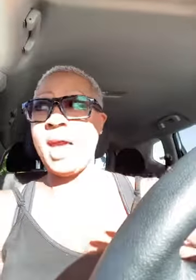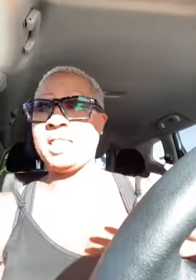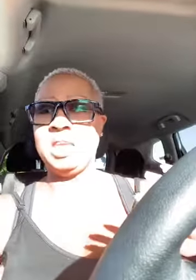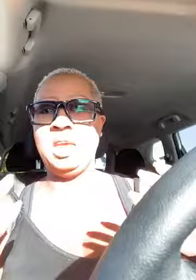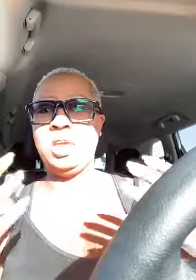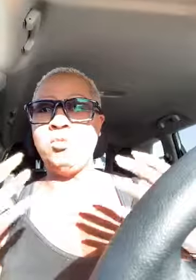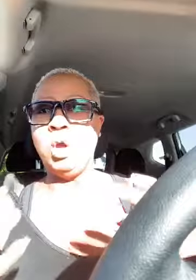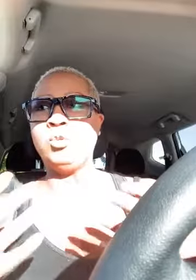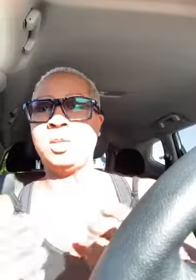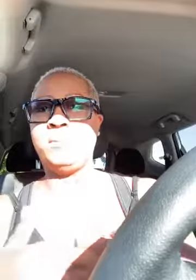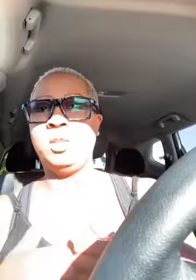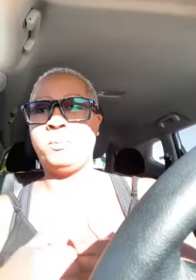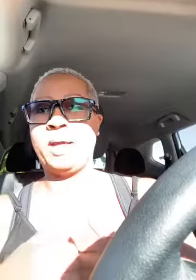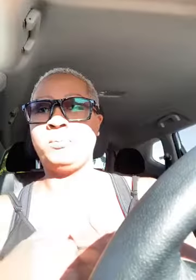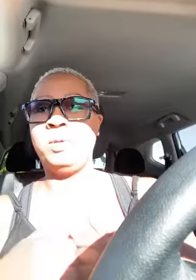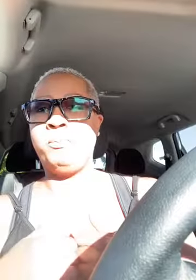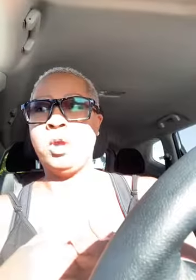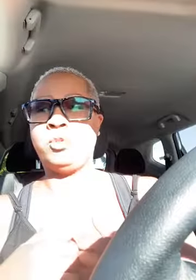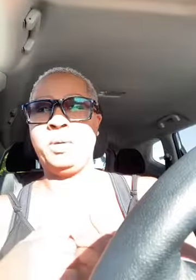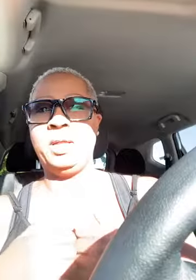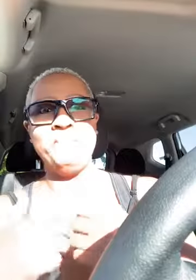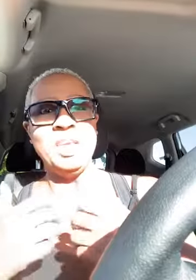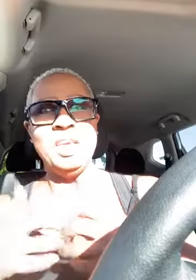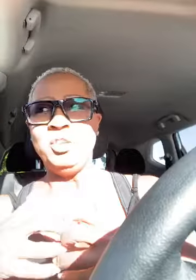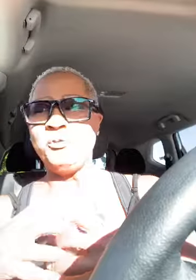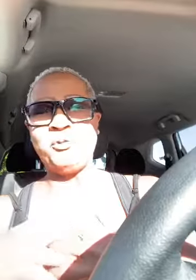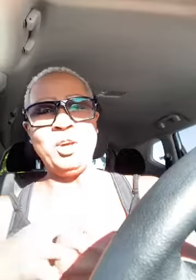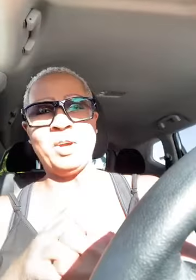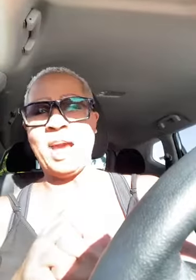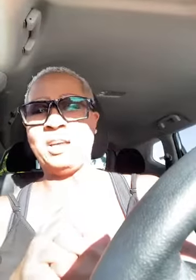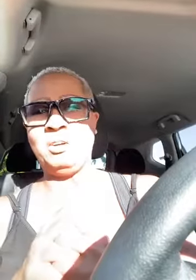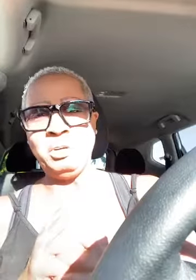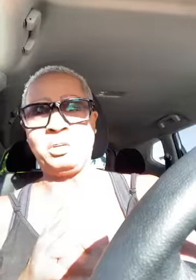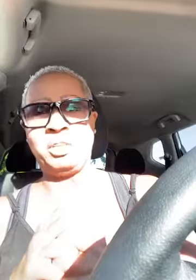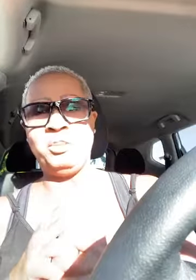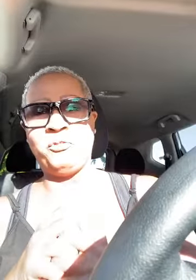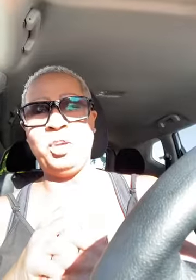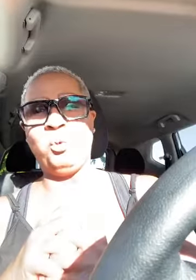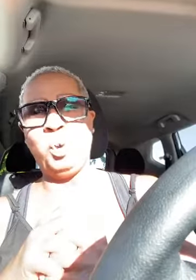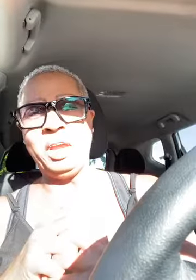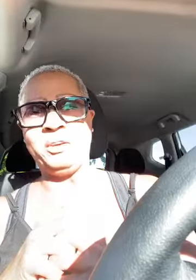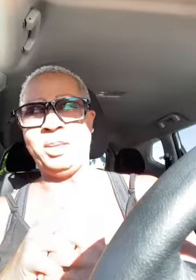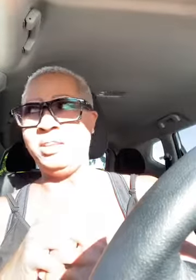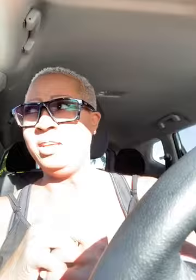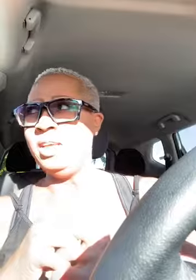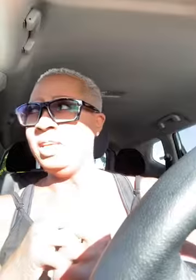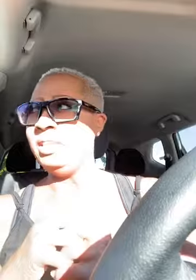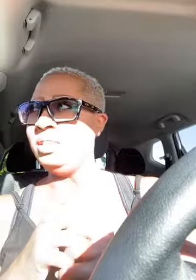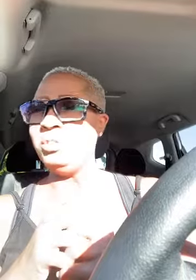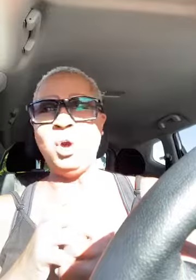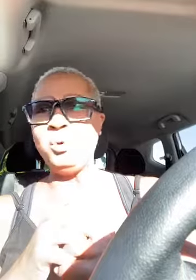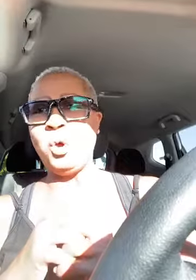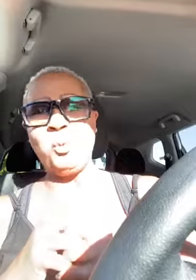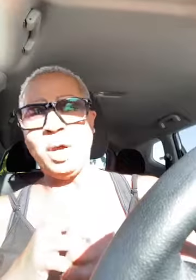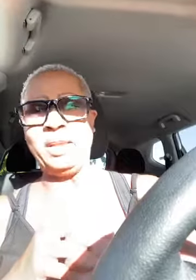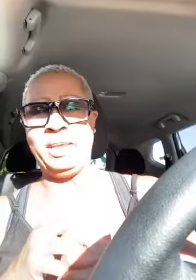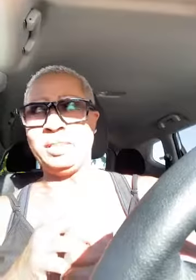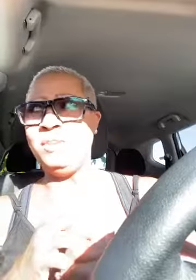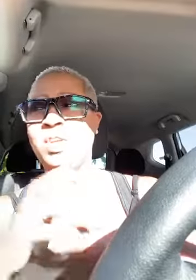bad thing and you know something is about to be birthed but you feel kind of look and you feel weird and you you don't know what it is even